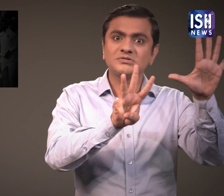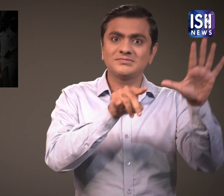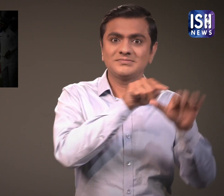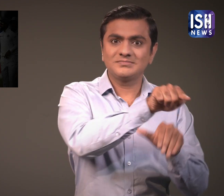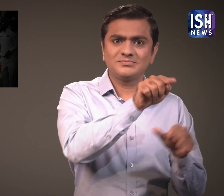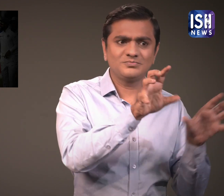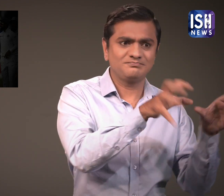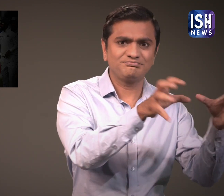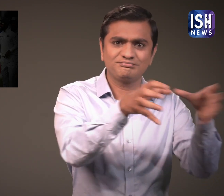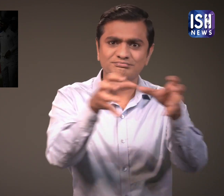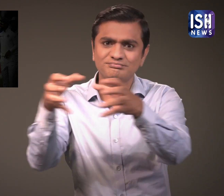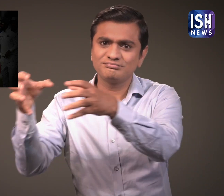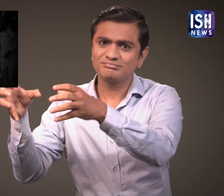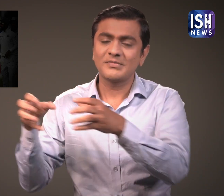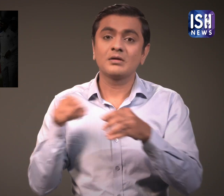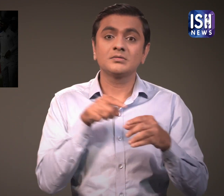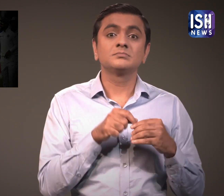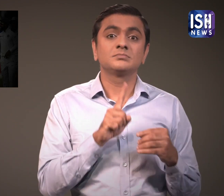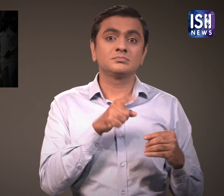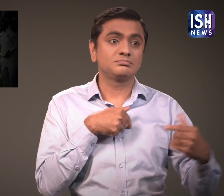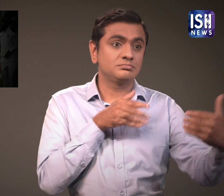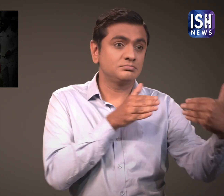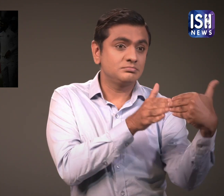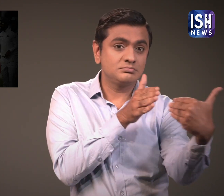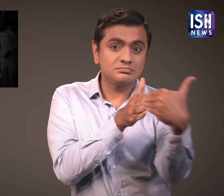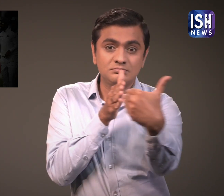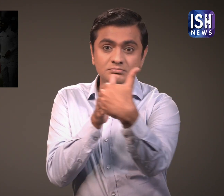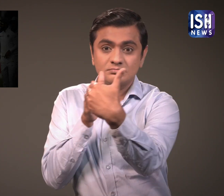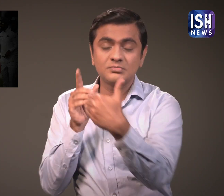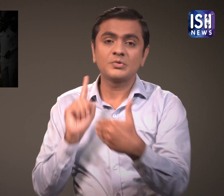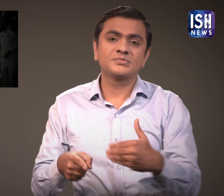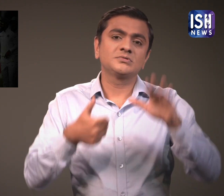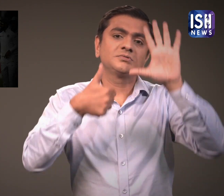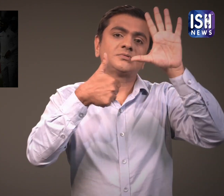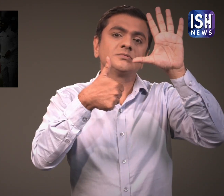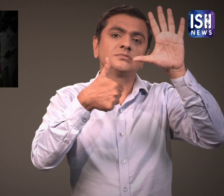Out of the remaining 9 teams, India must play series with 6 teams.